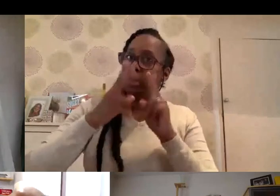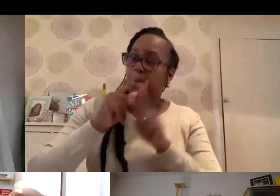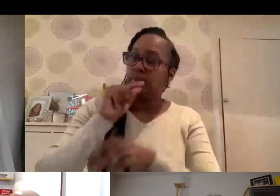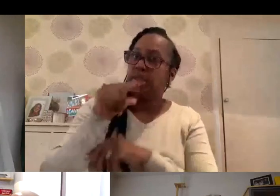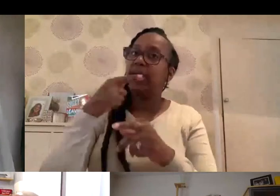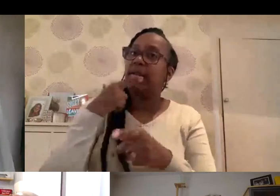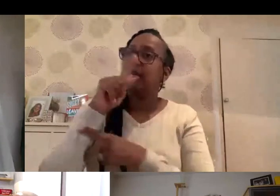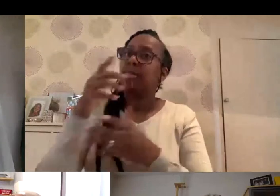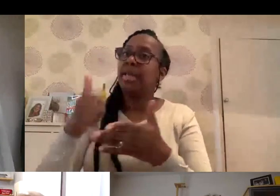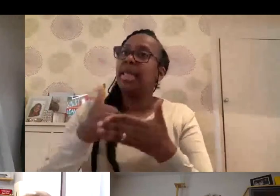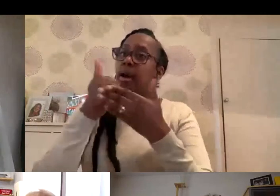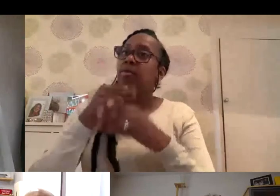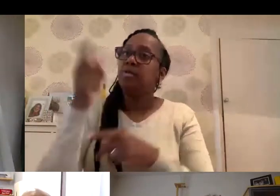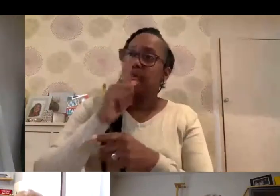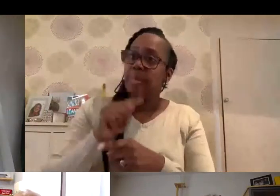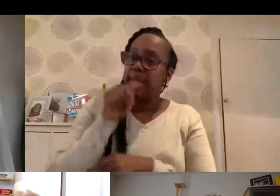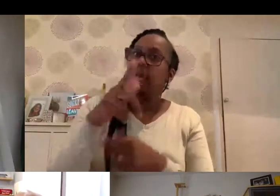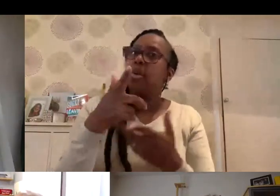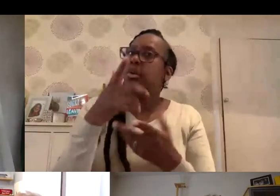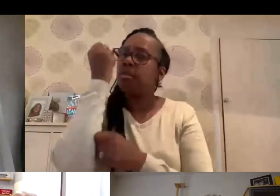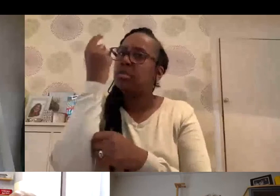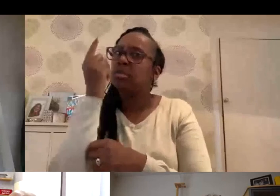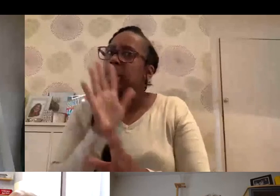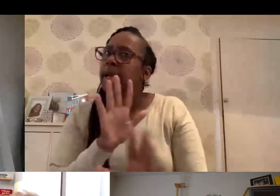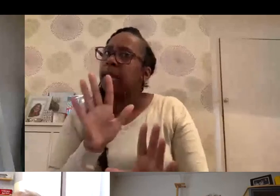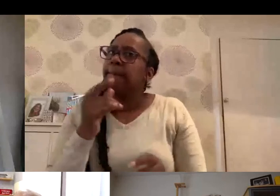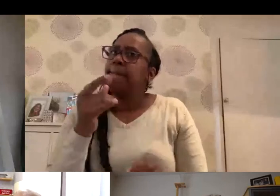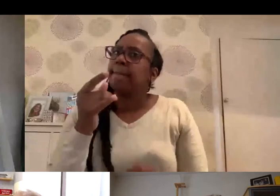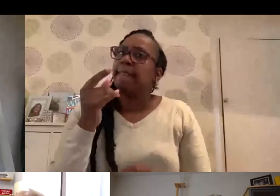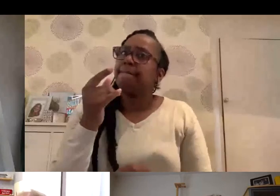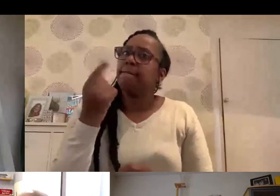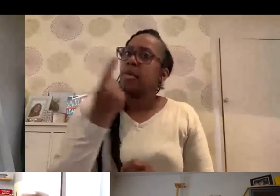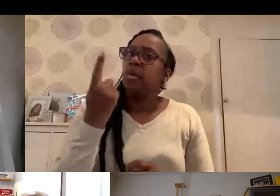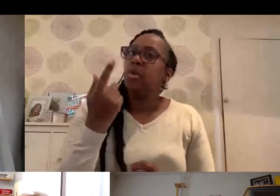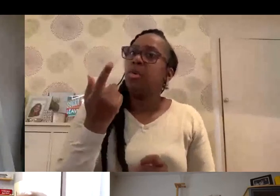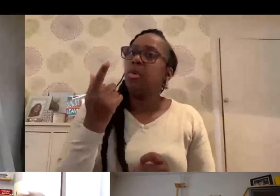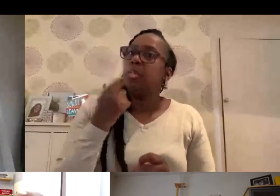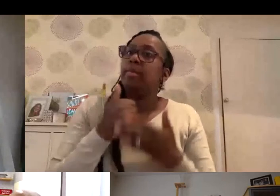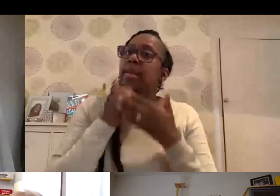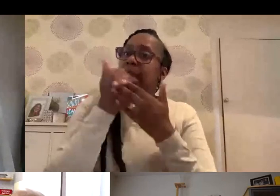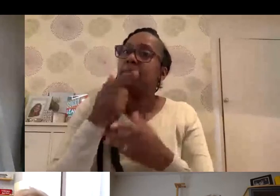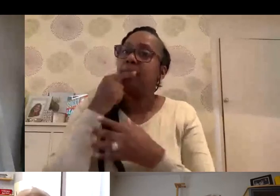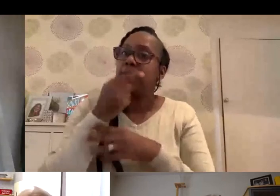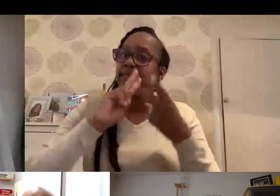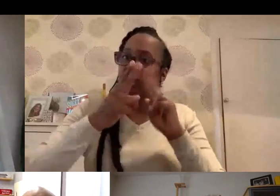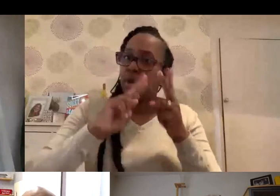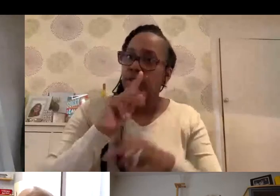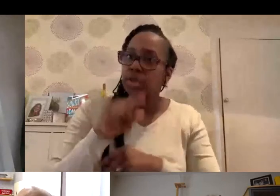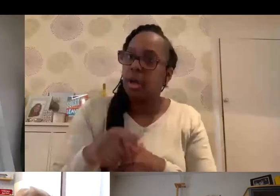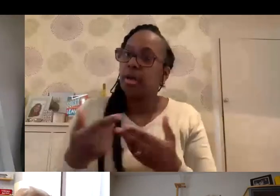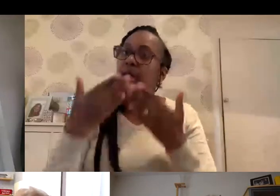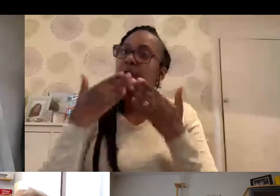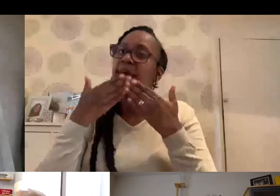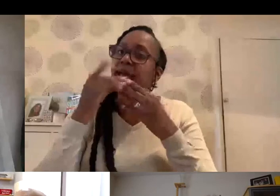and hopefully that's been really helpful for people on the call, um, who, who, who requested that it would be helpful to have a signer. So thank you. Huge